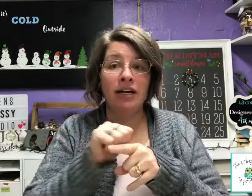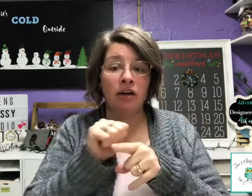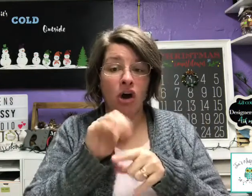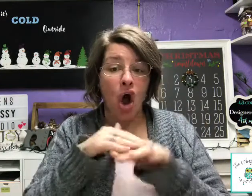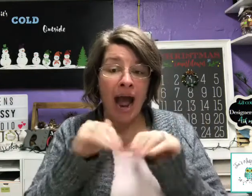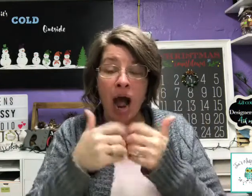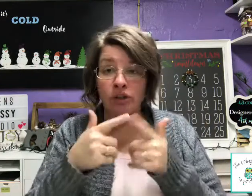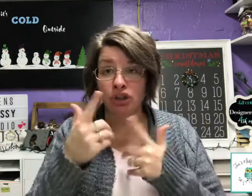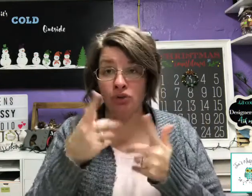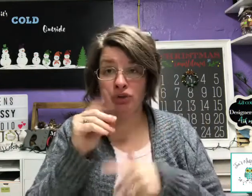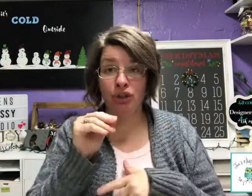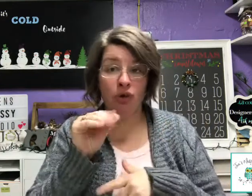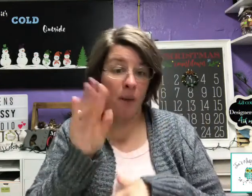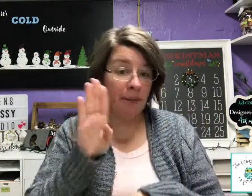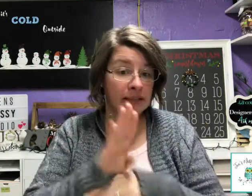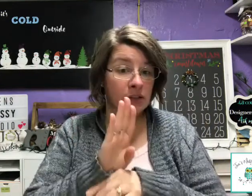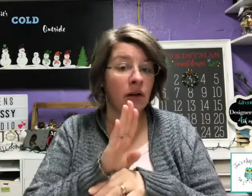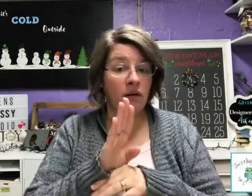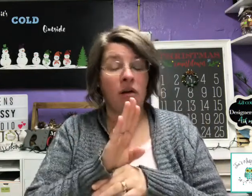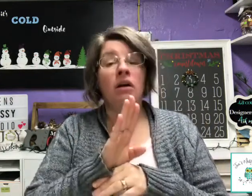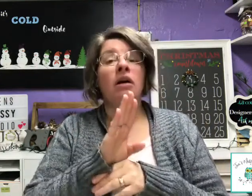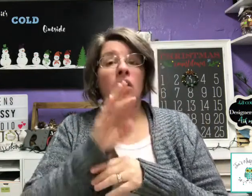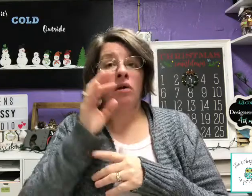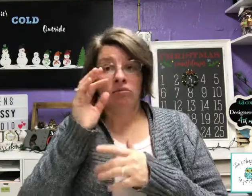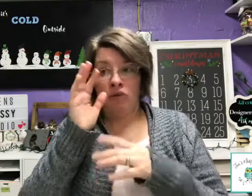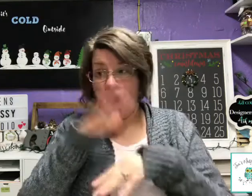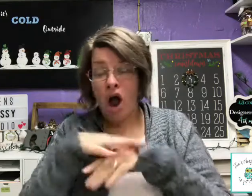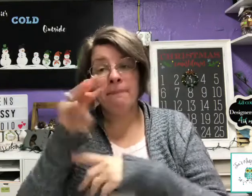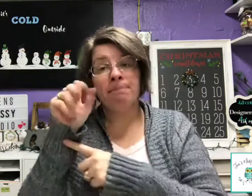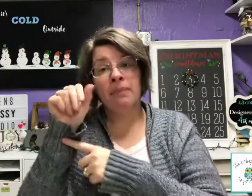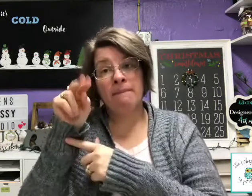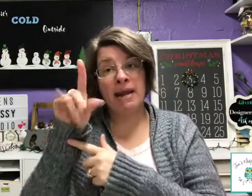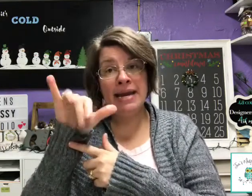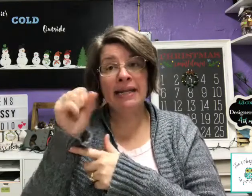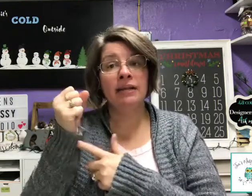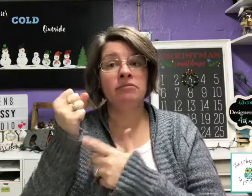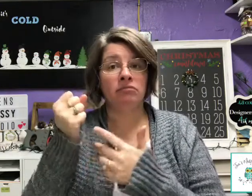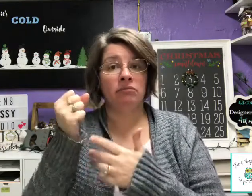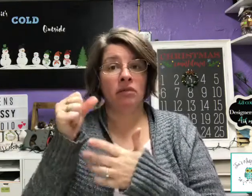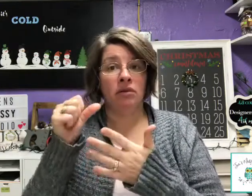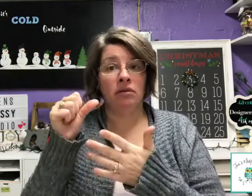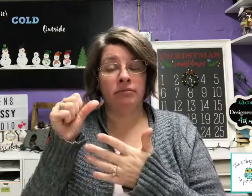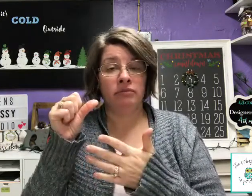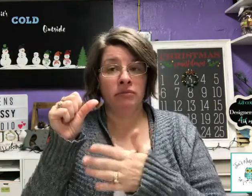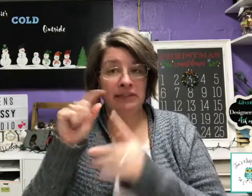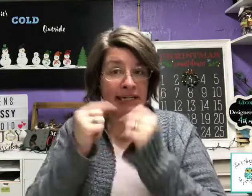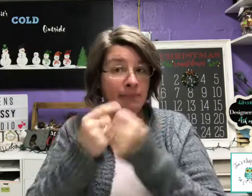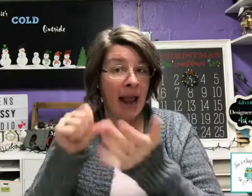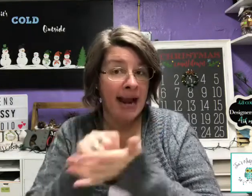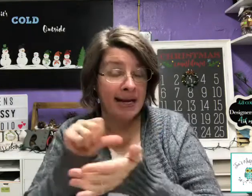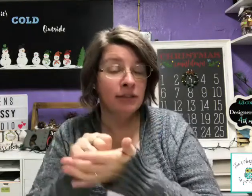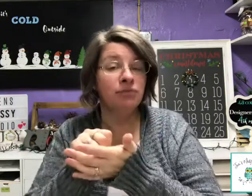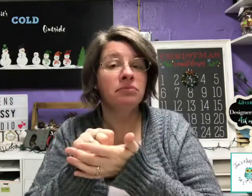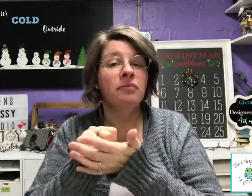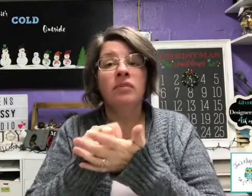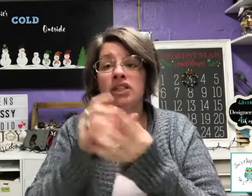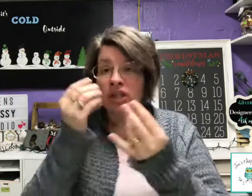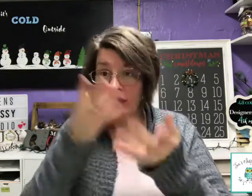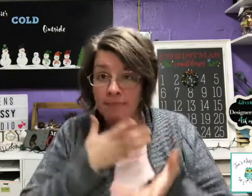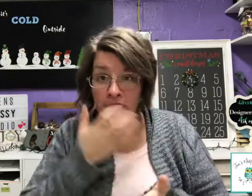you do your business, reading, keeping, leaving